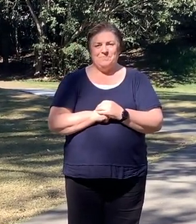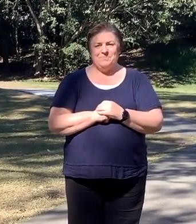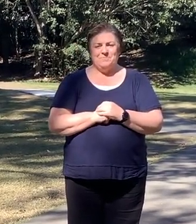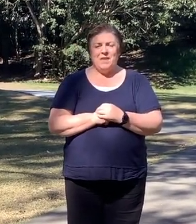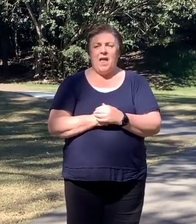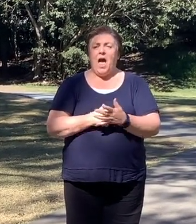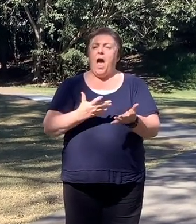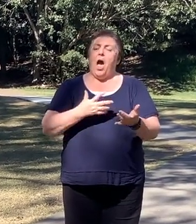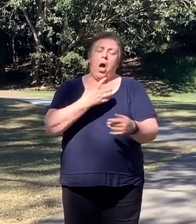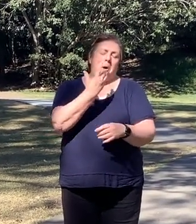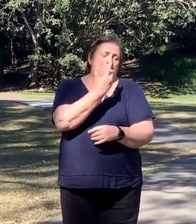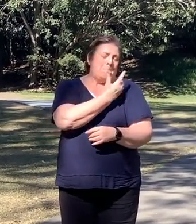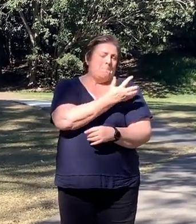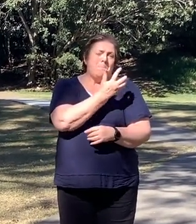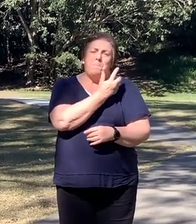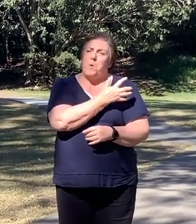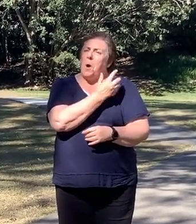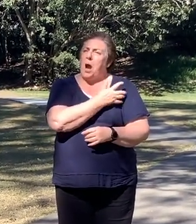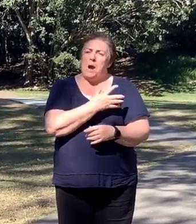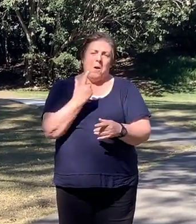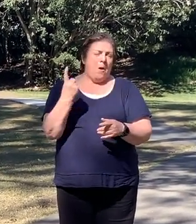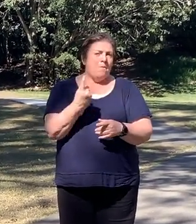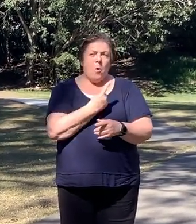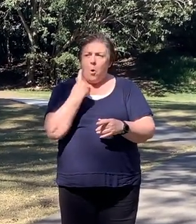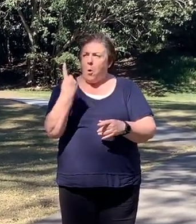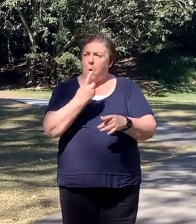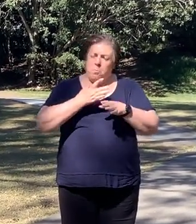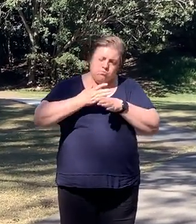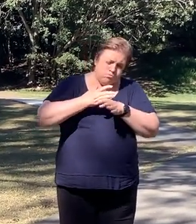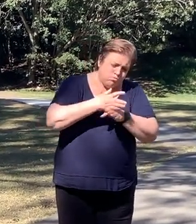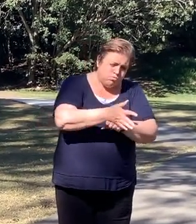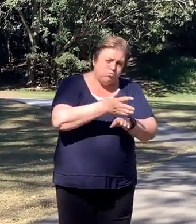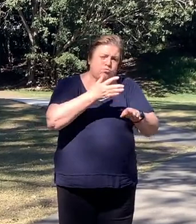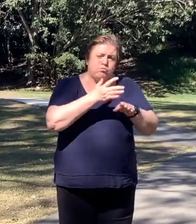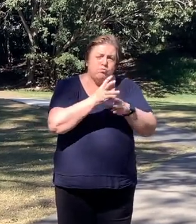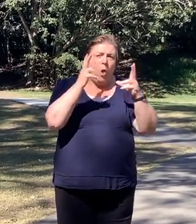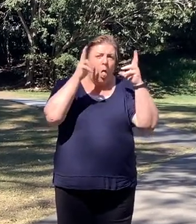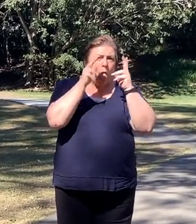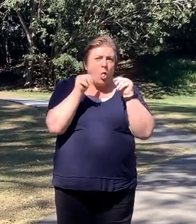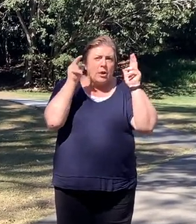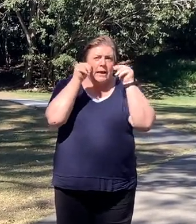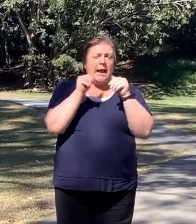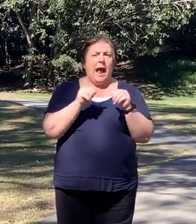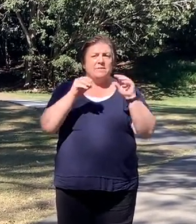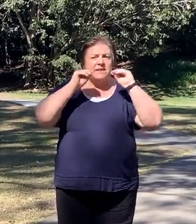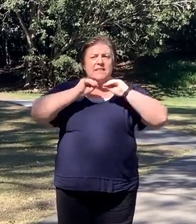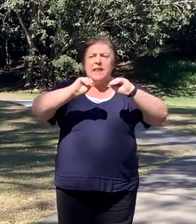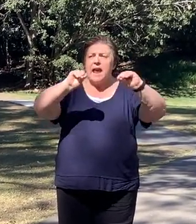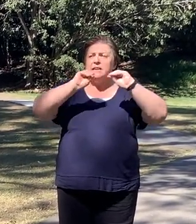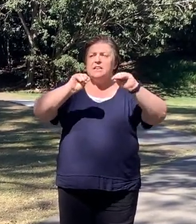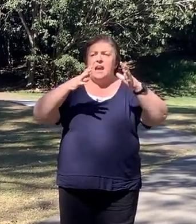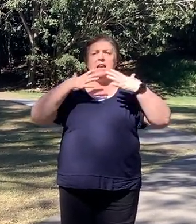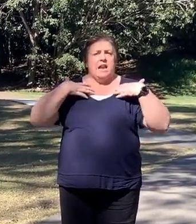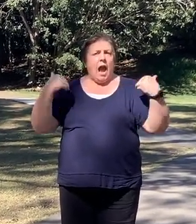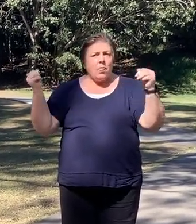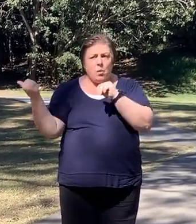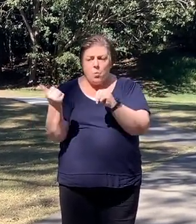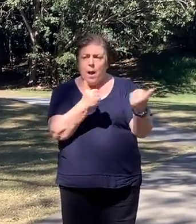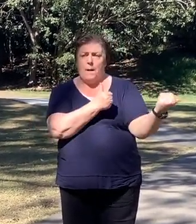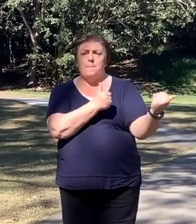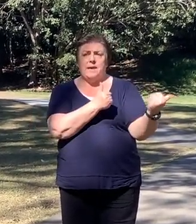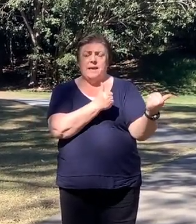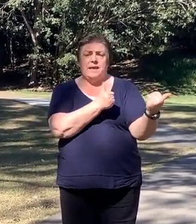I'm really proud not only of the work that we've done in looking after the education, health and wellbeing of our students and our community,